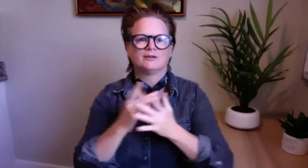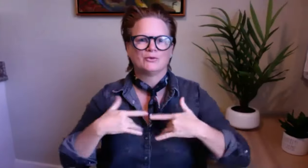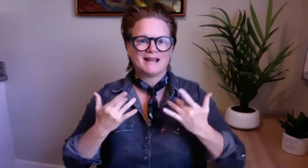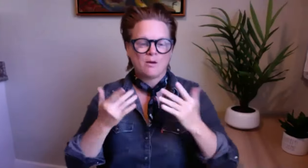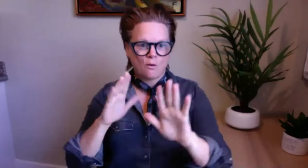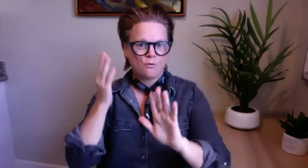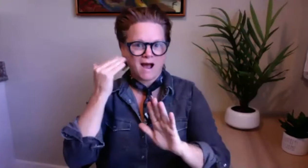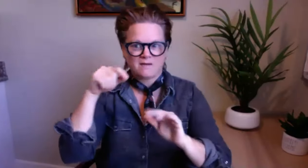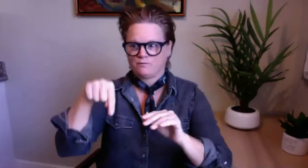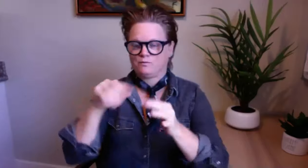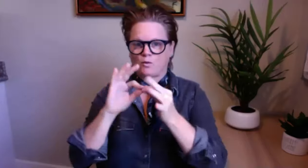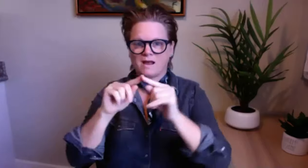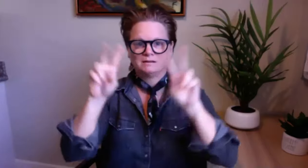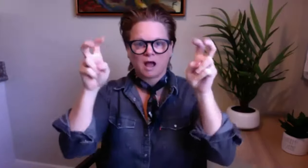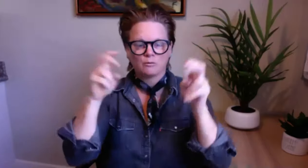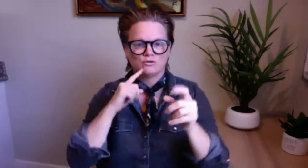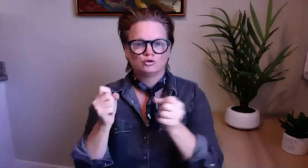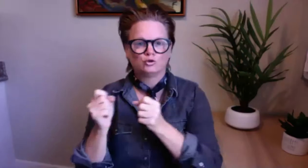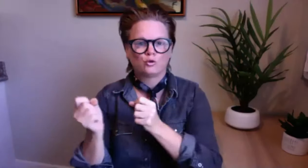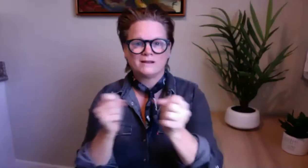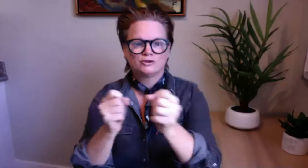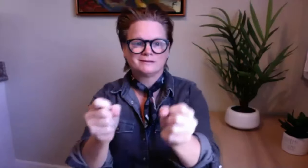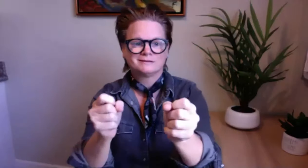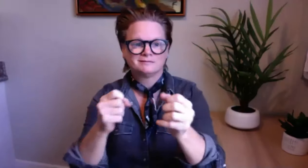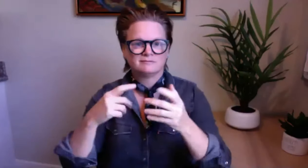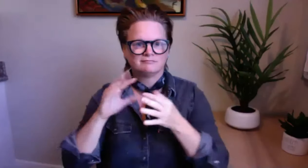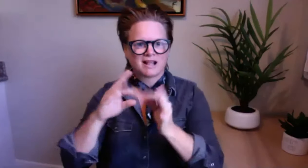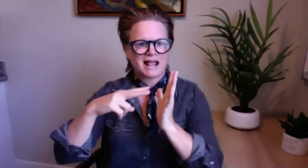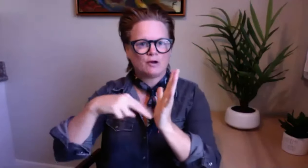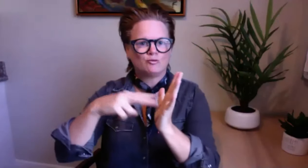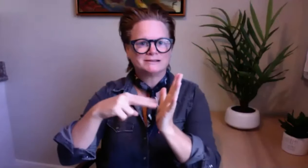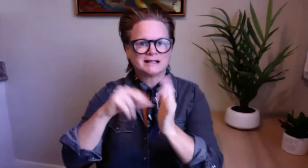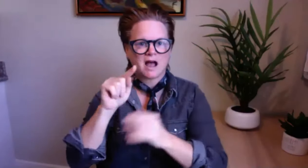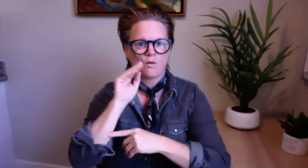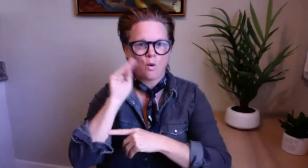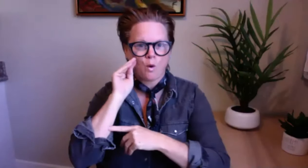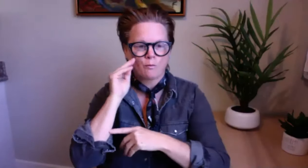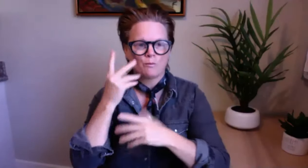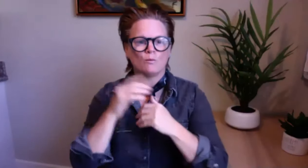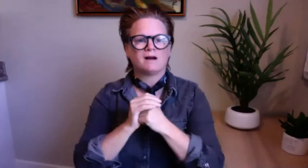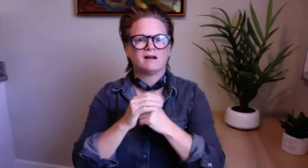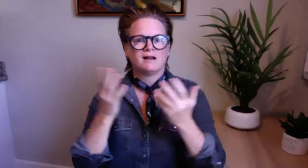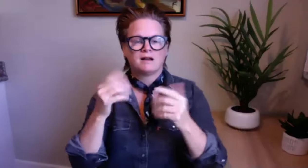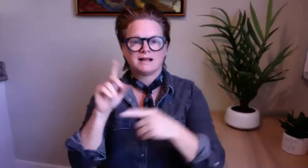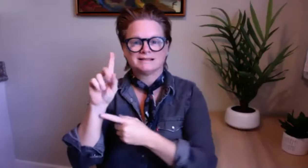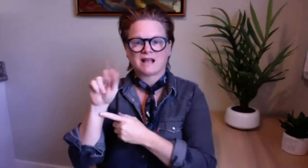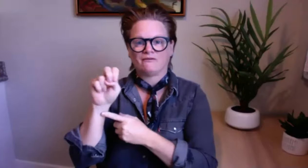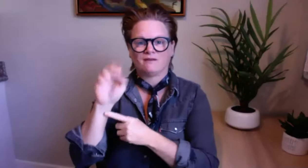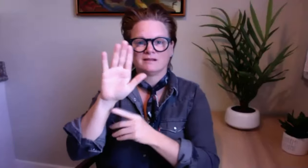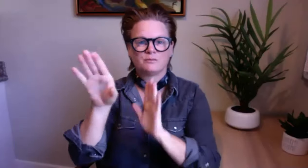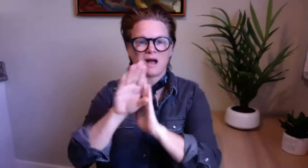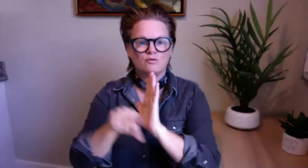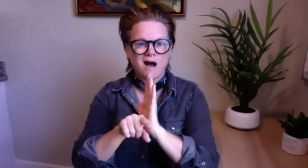of resources and knowledge he knows this topic backward and forward and so we're going to be talking about literacy literacy